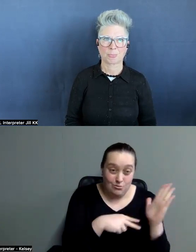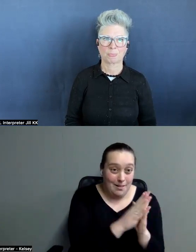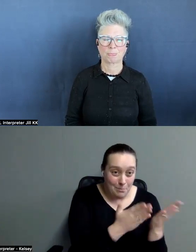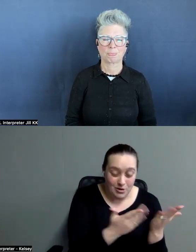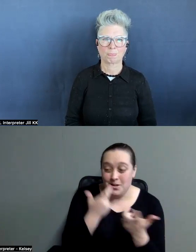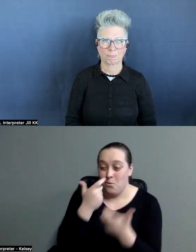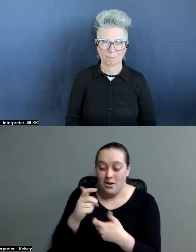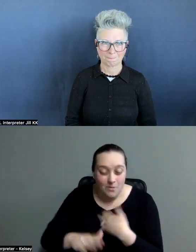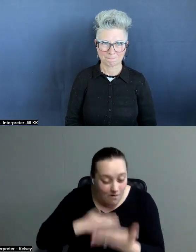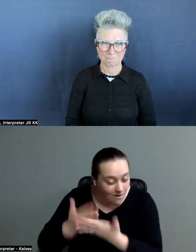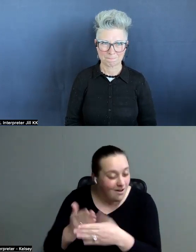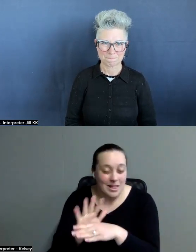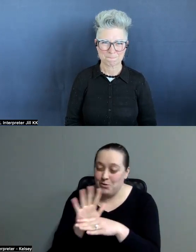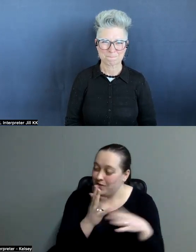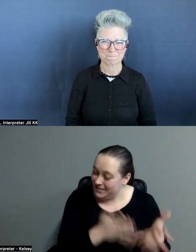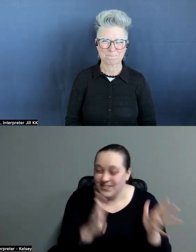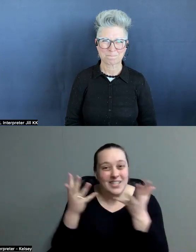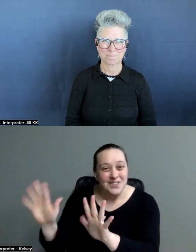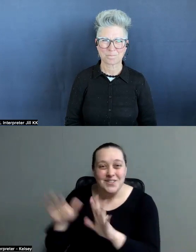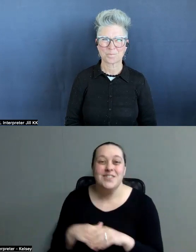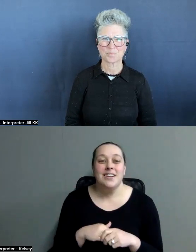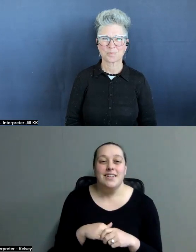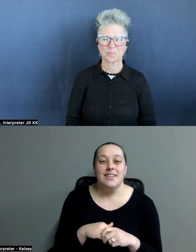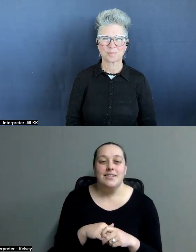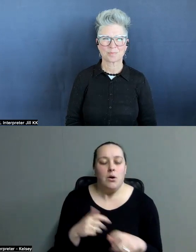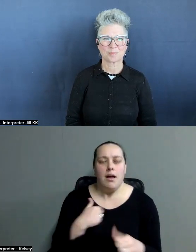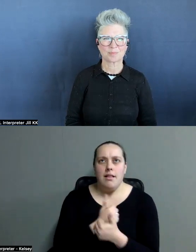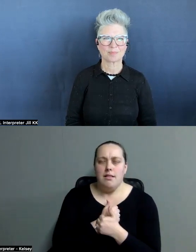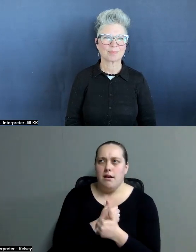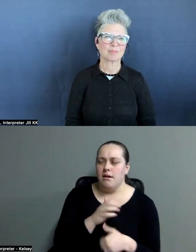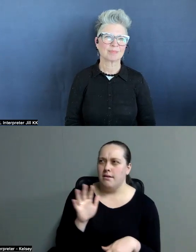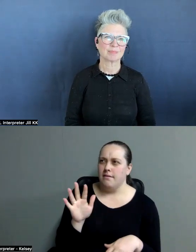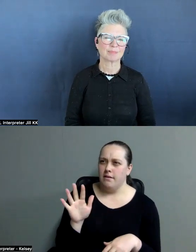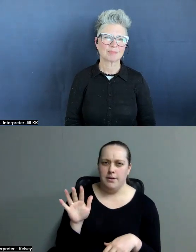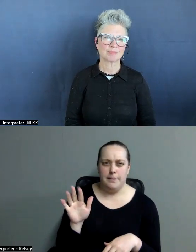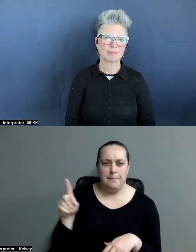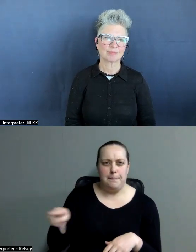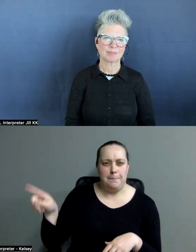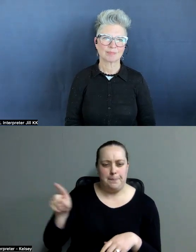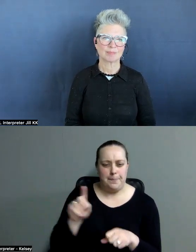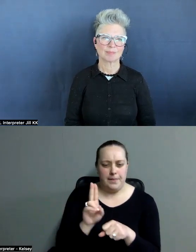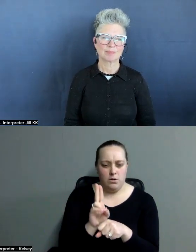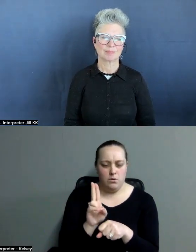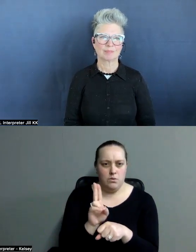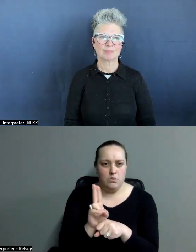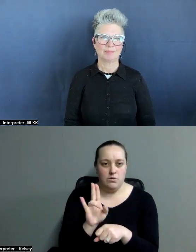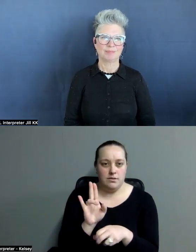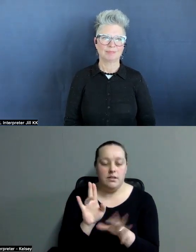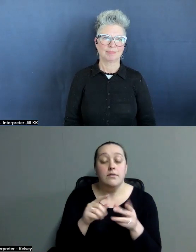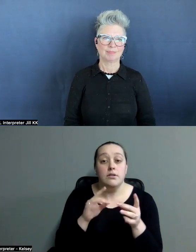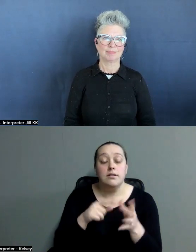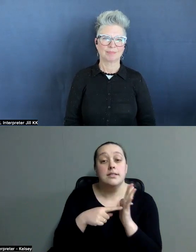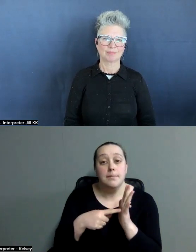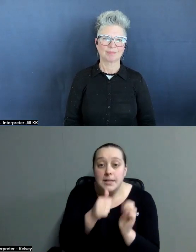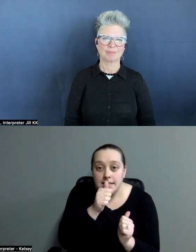seen all of the movies. I really like how they incorporated the secret ingredient. But